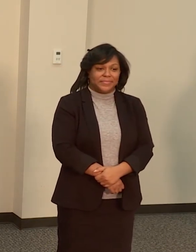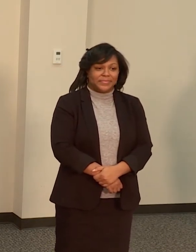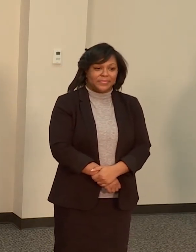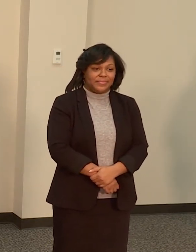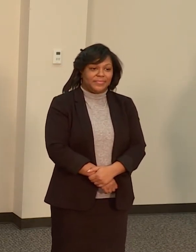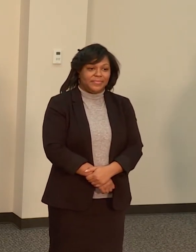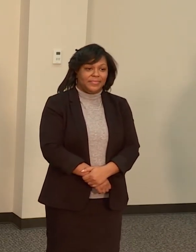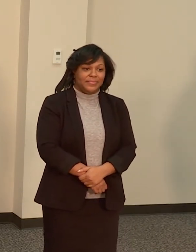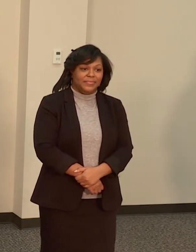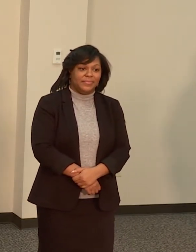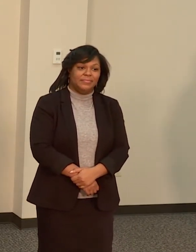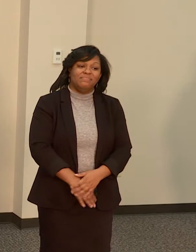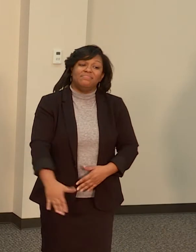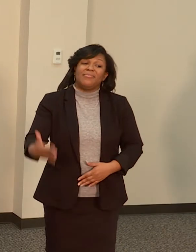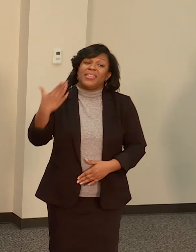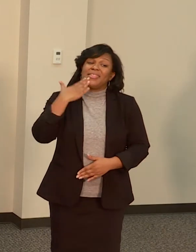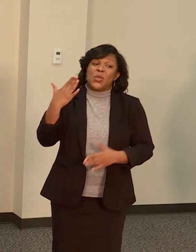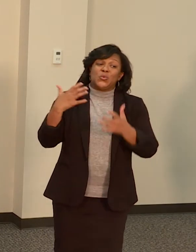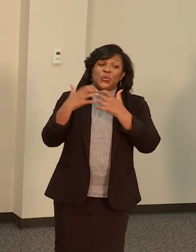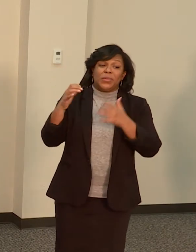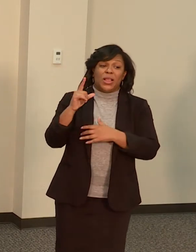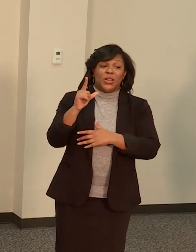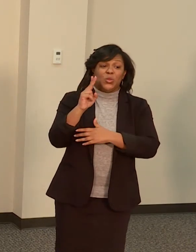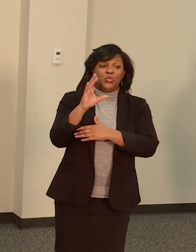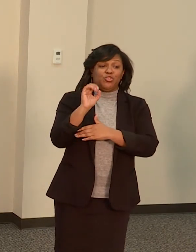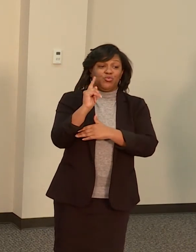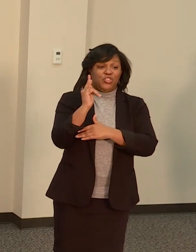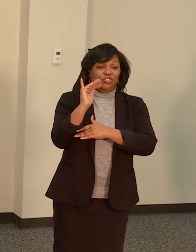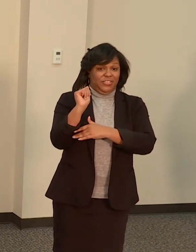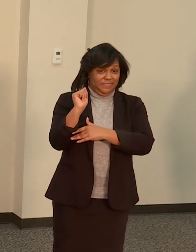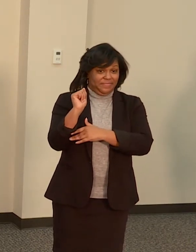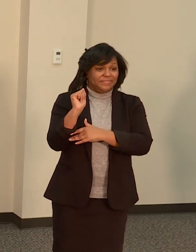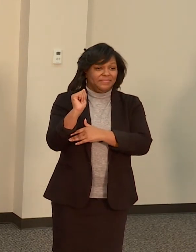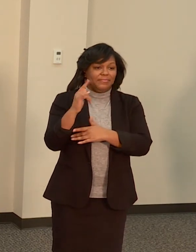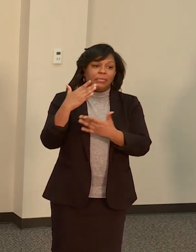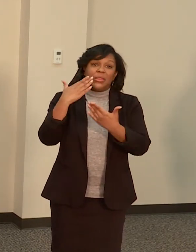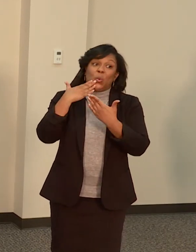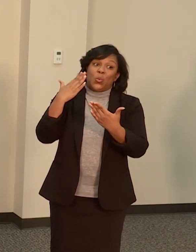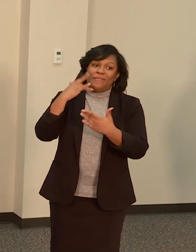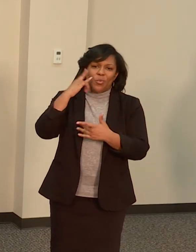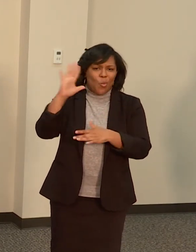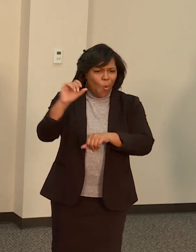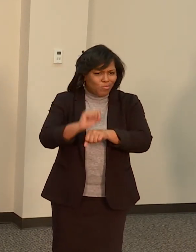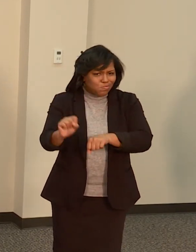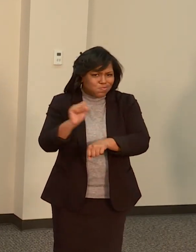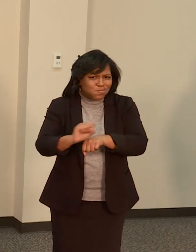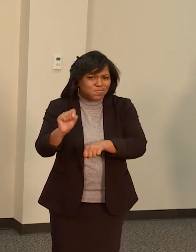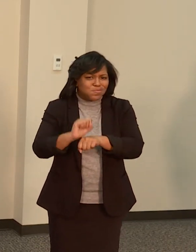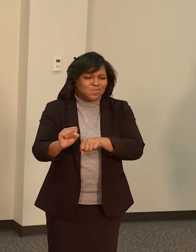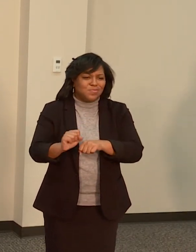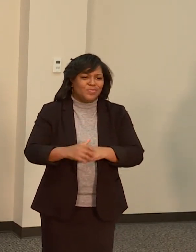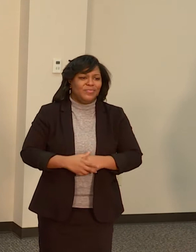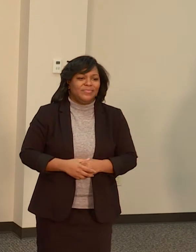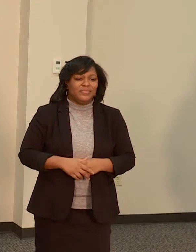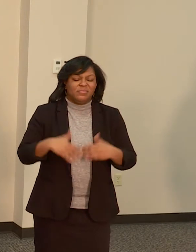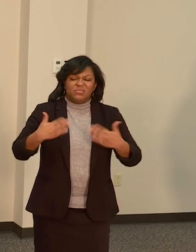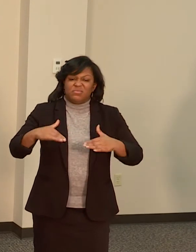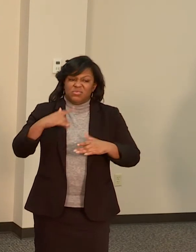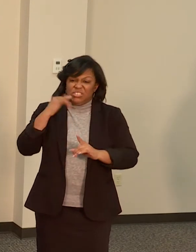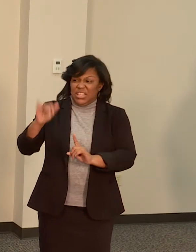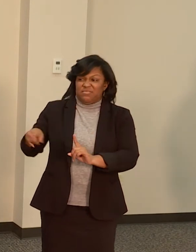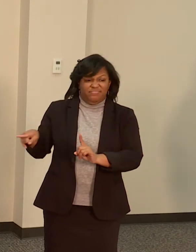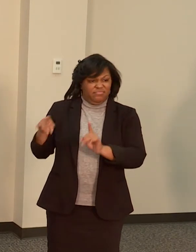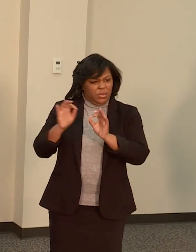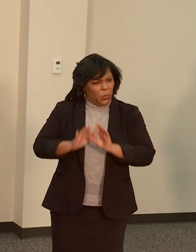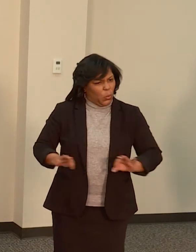Thank you so much, Lucretia, and thank you so much for all of your work. It's been so essential. Next, I'd like to